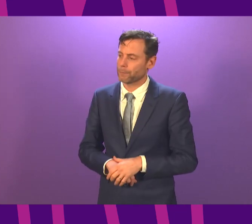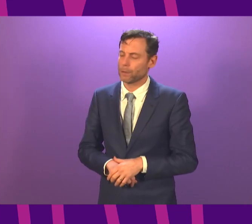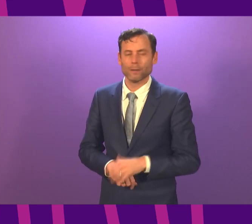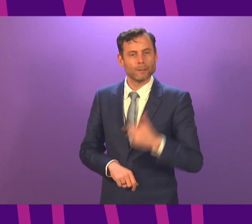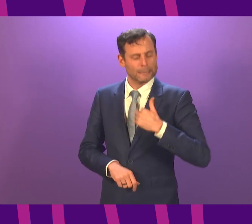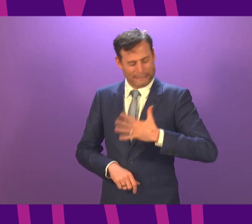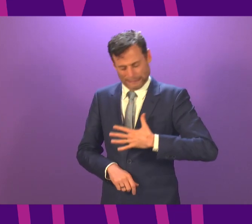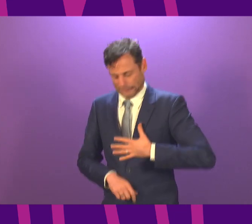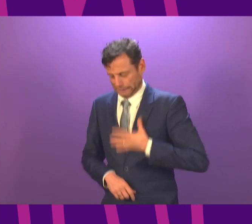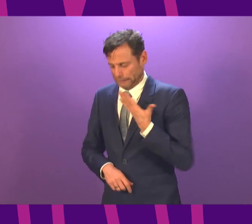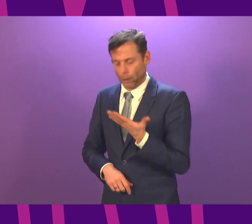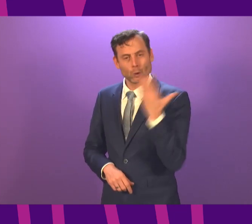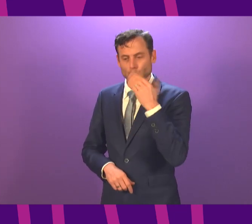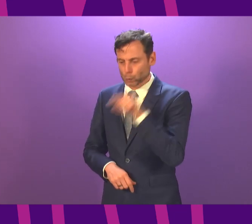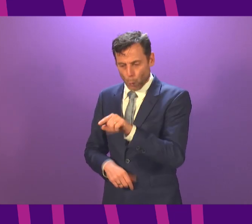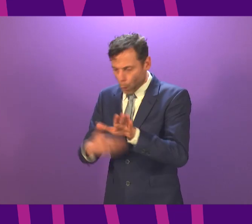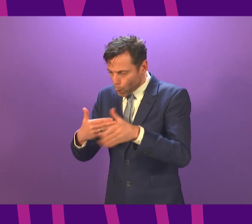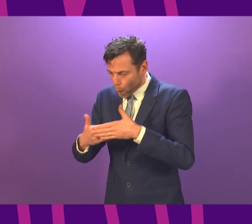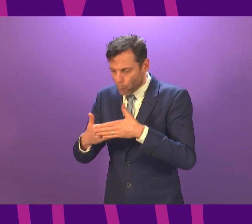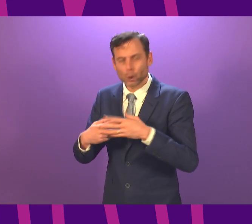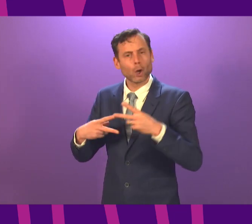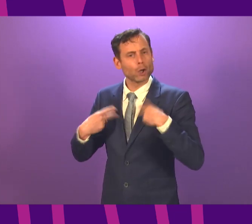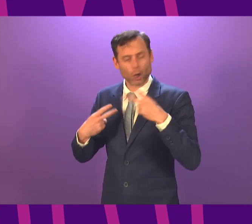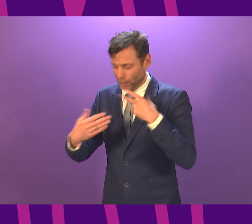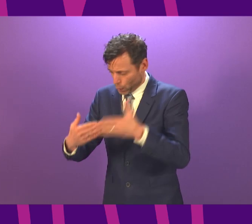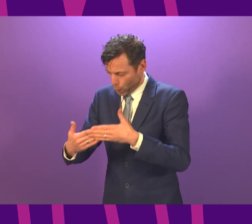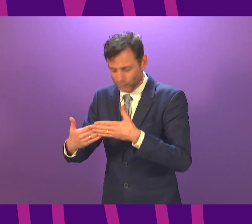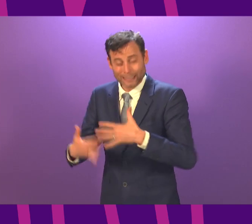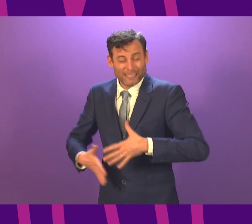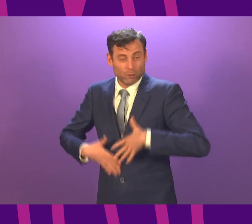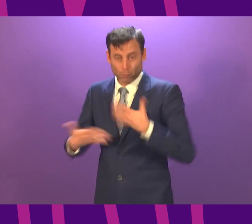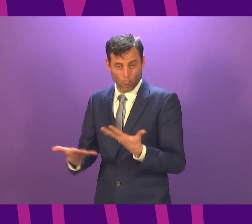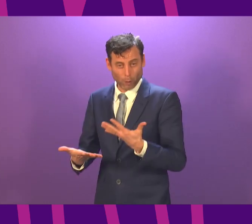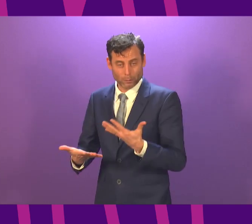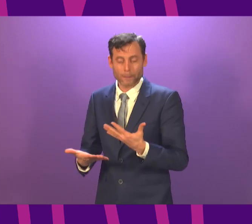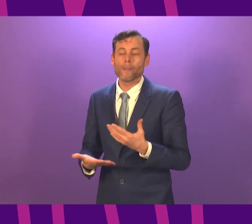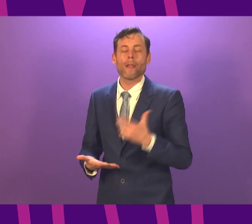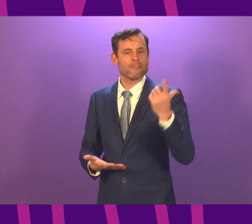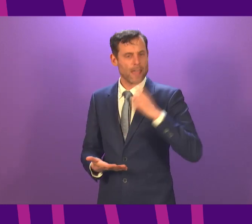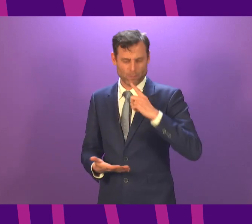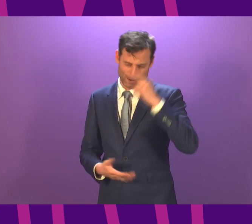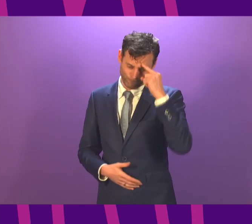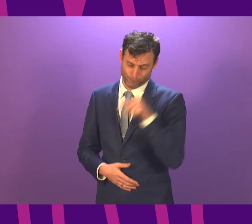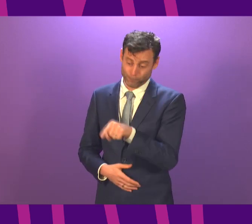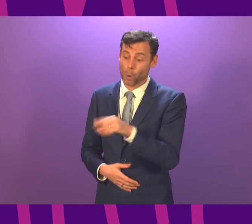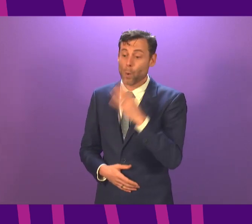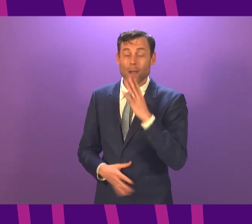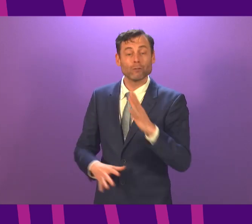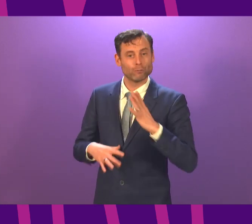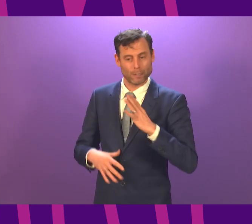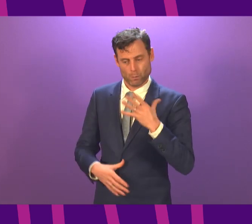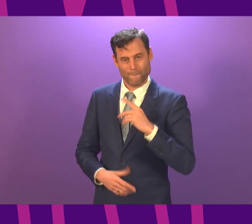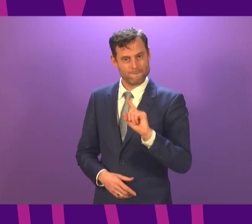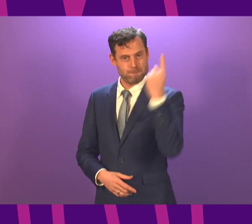close are schools and nurseries, so it is the case that schools and nurseries will be the first places we want to reopen as we reemerge from this